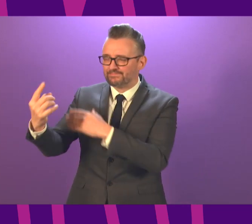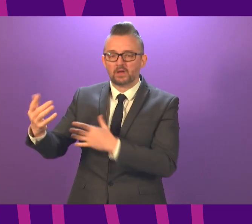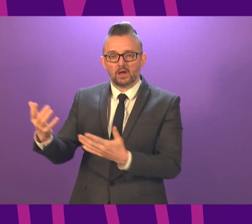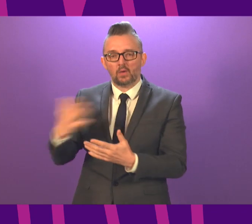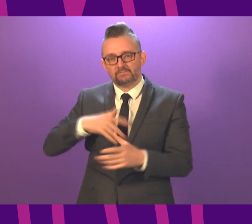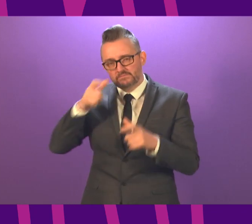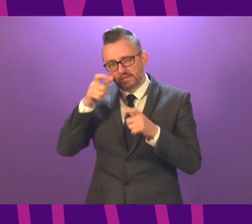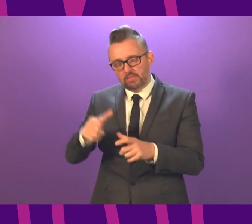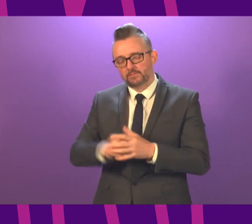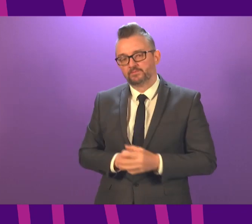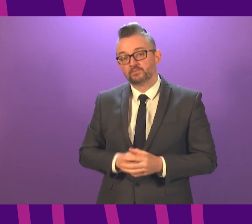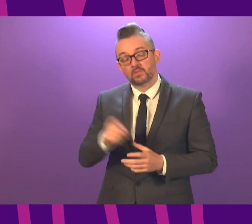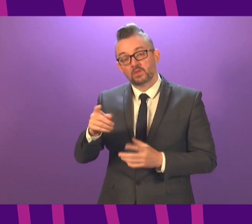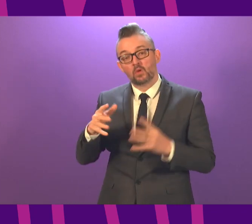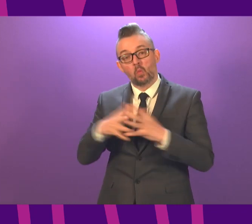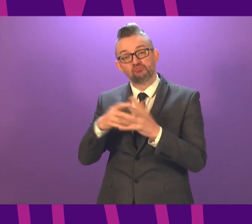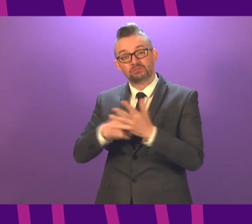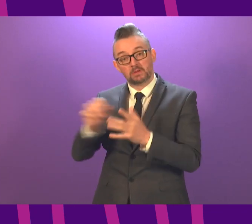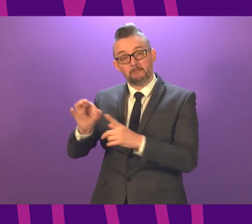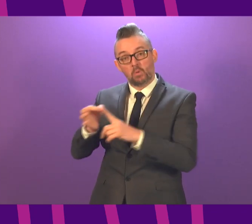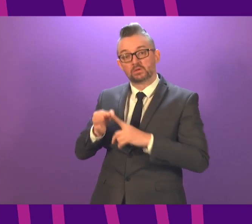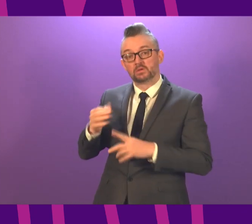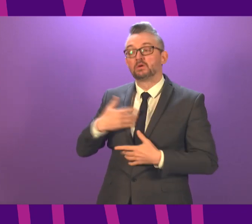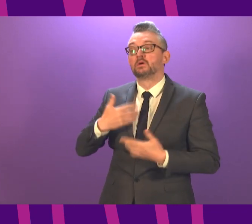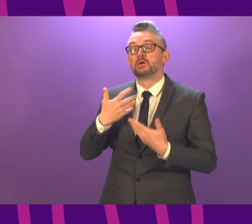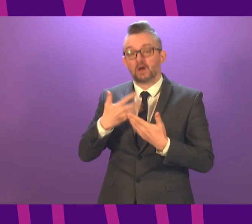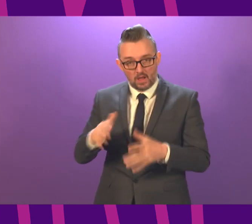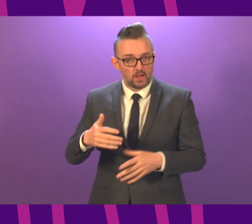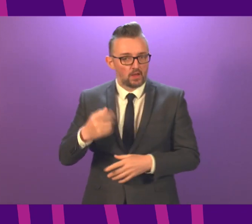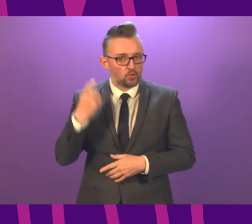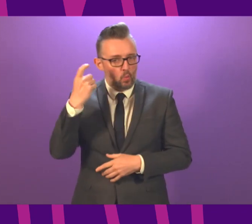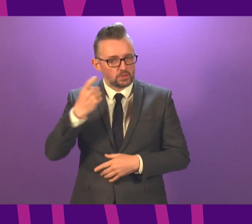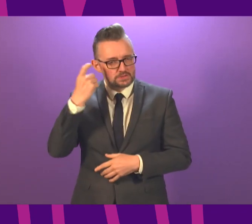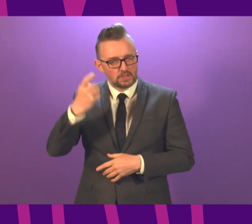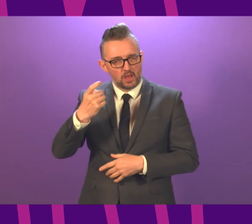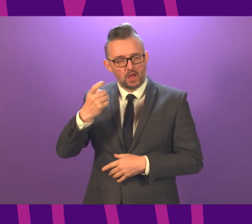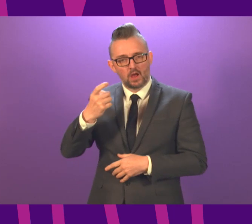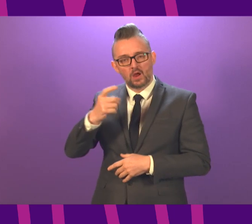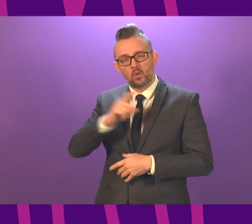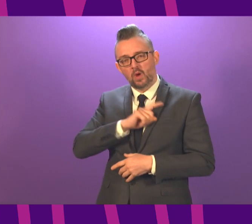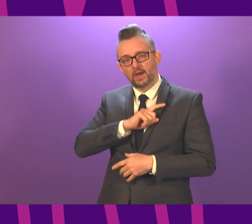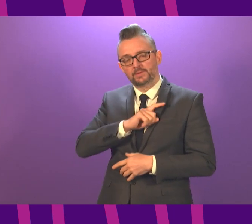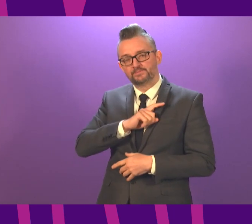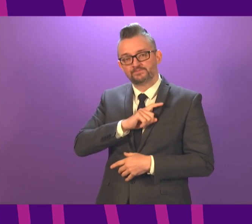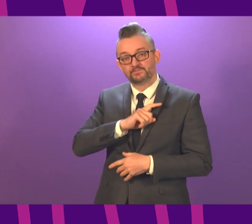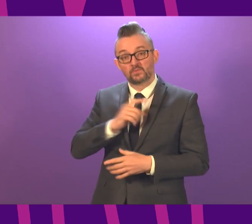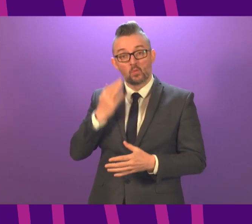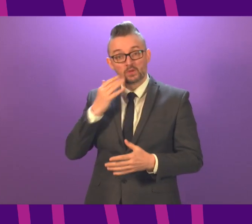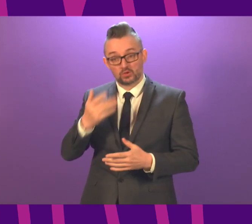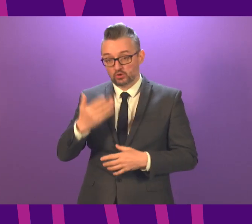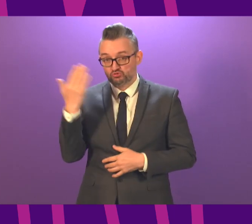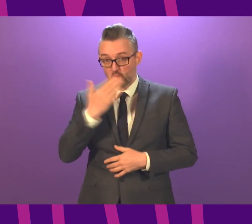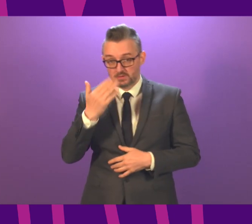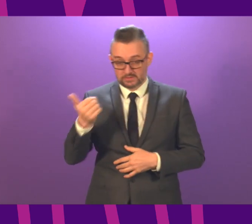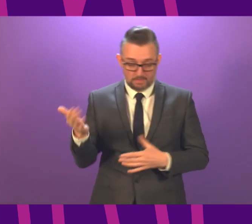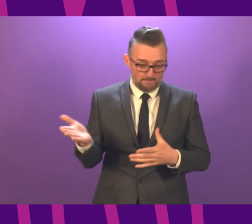response to Willy Renny's first point, yes, we will consider. I deliberately made the point in my statement that when it comes to getting schools